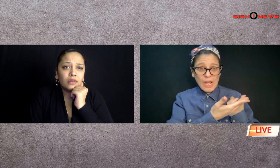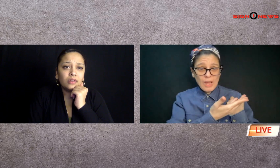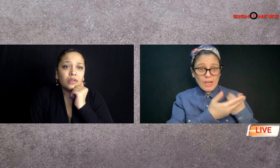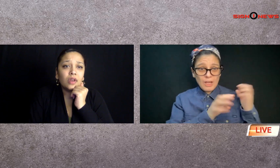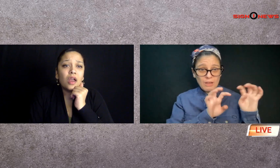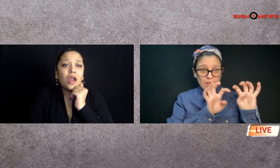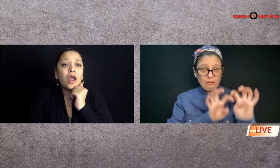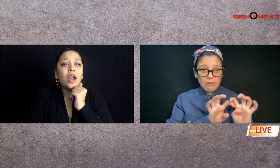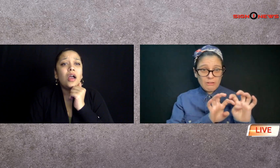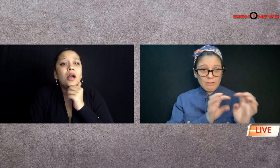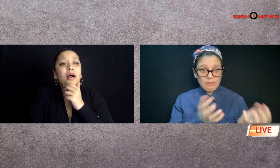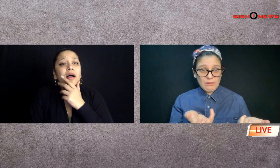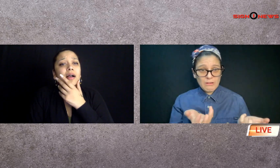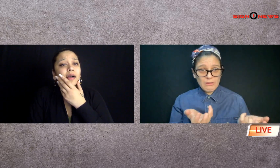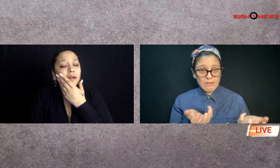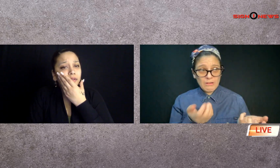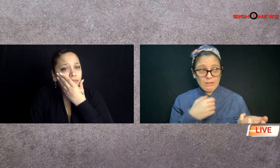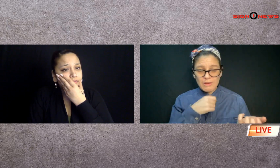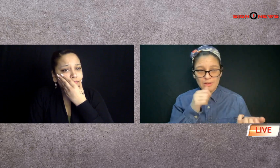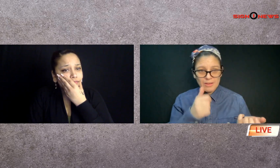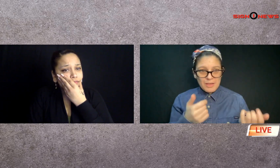troops are there